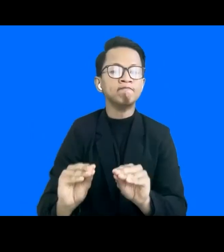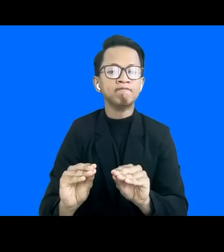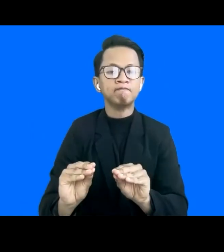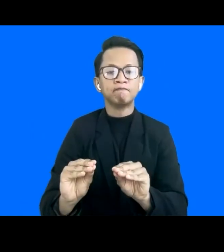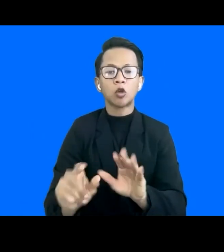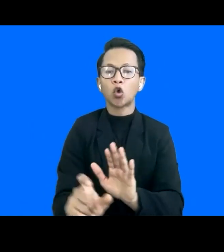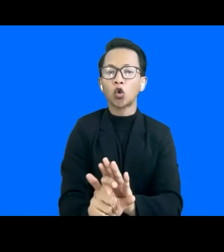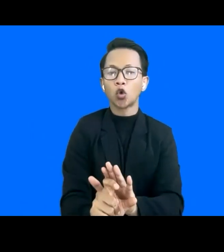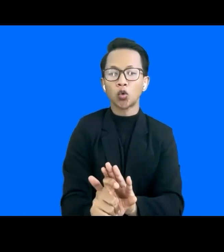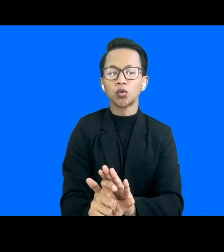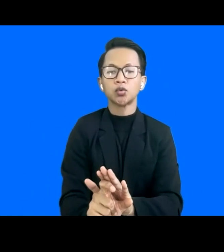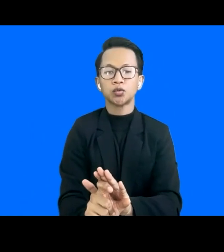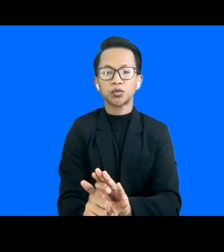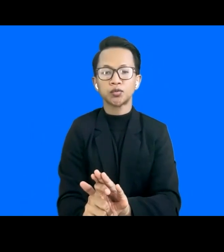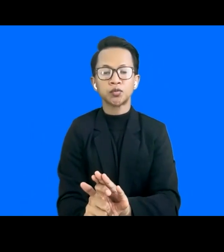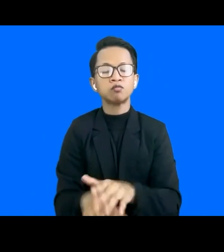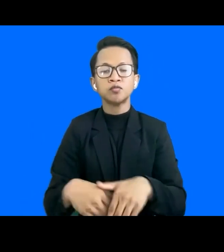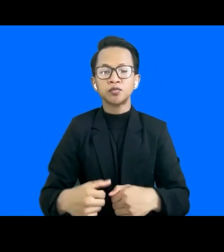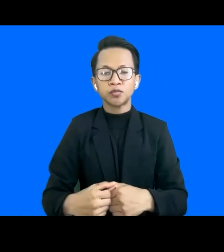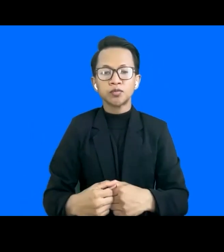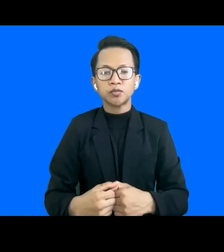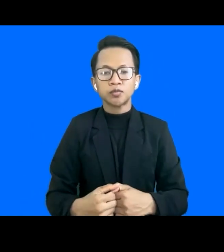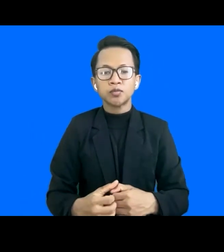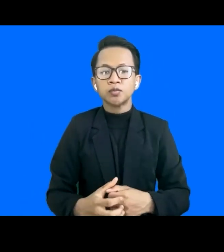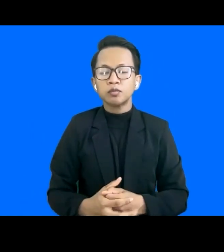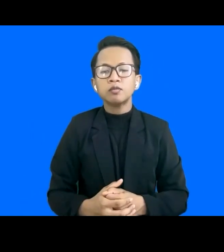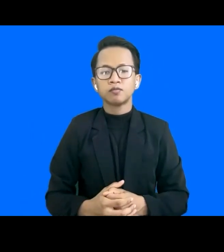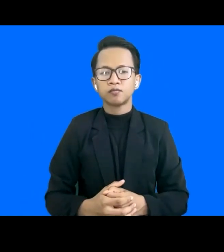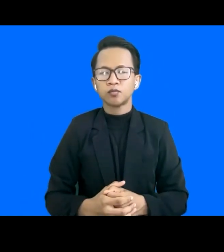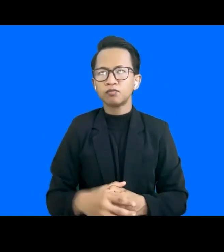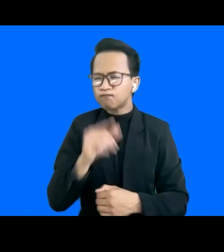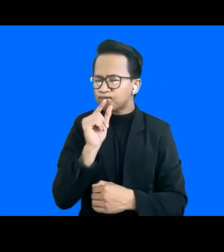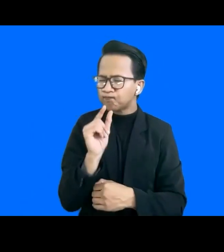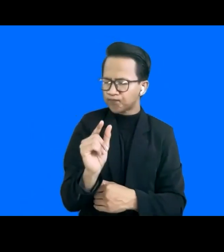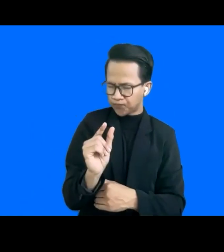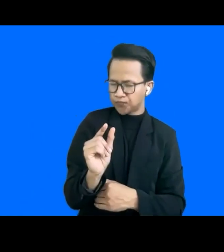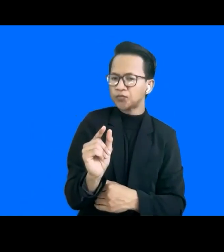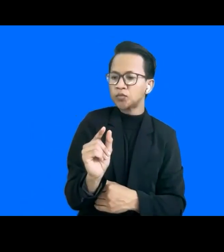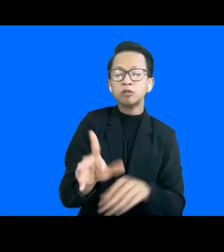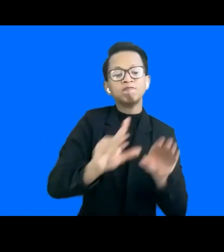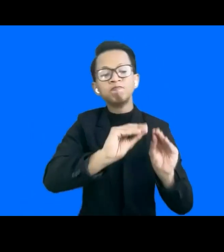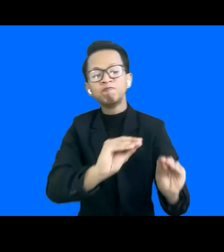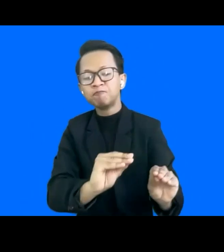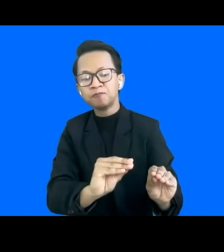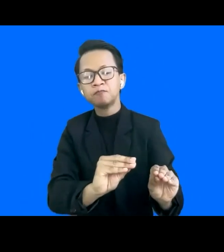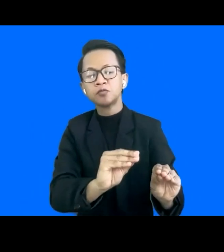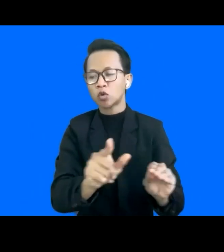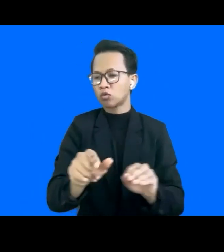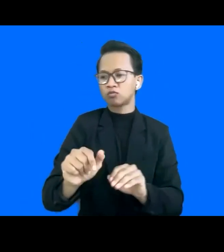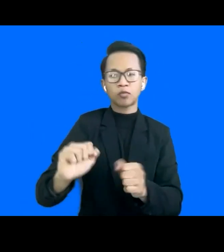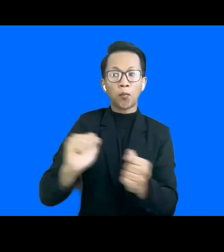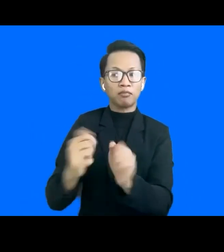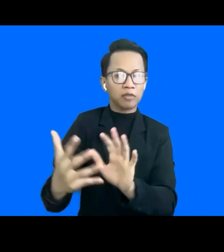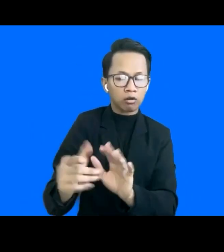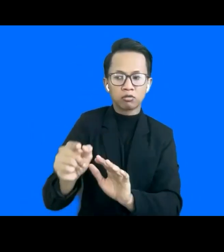more on digital religious skills in order to equip them directly to the demand of the sector. And